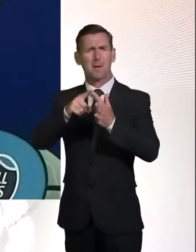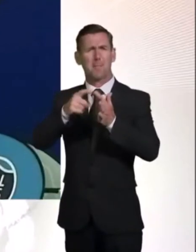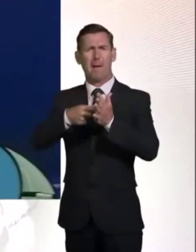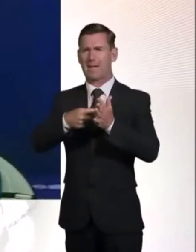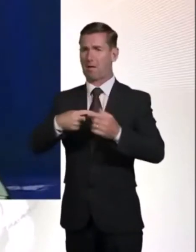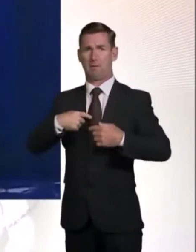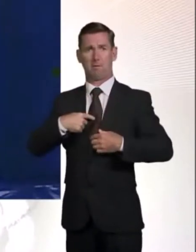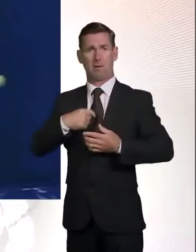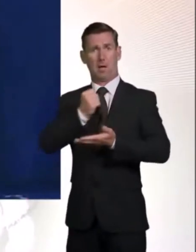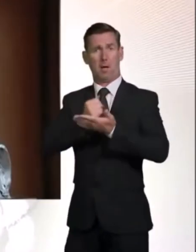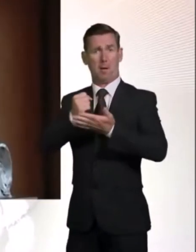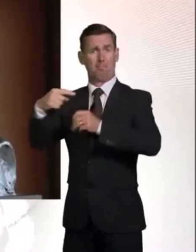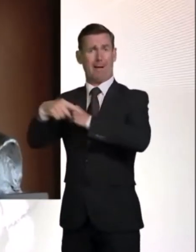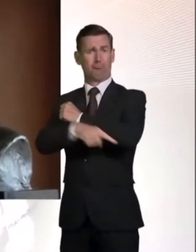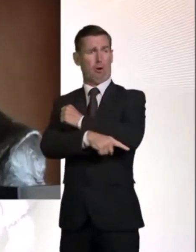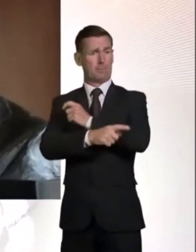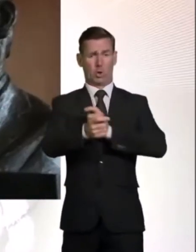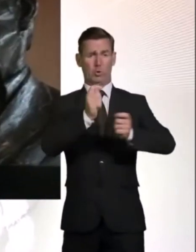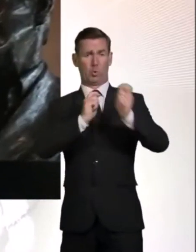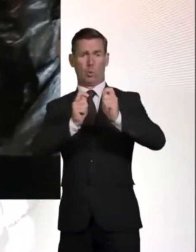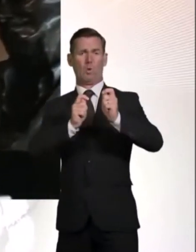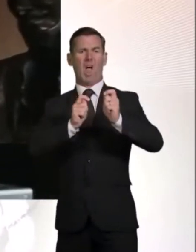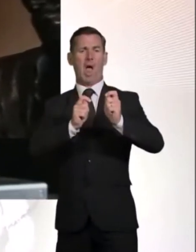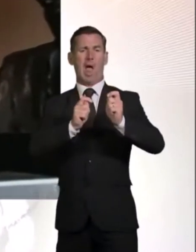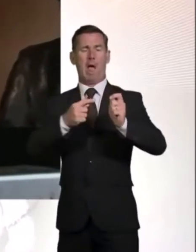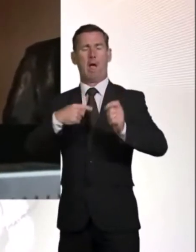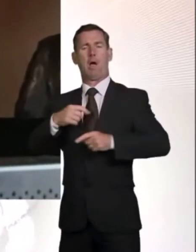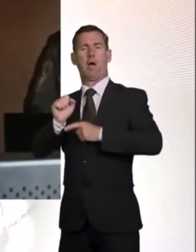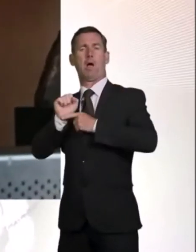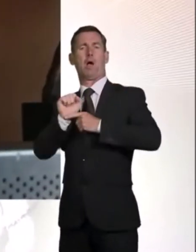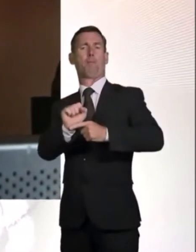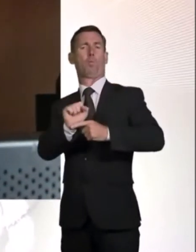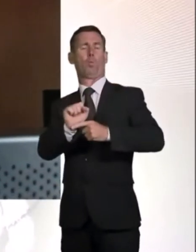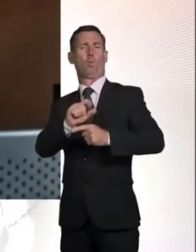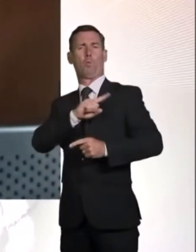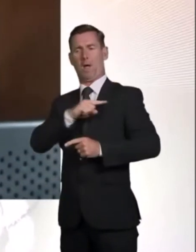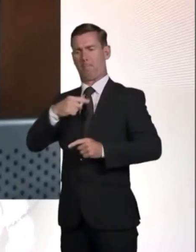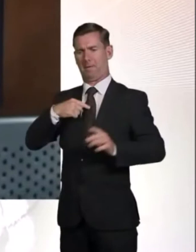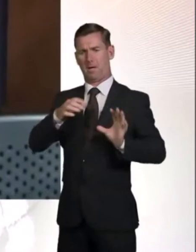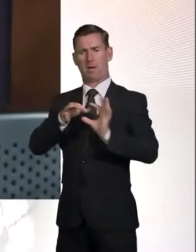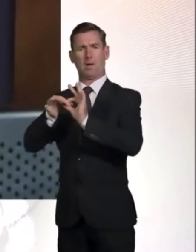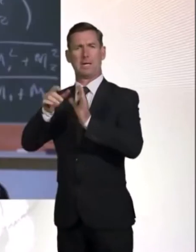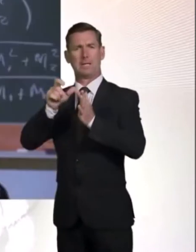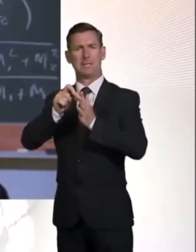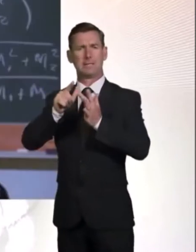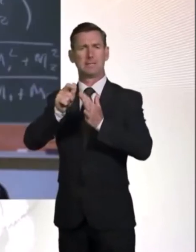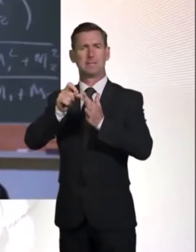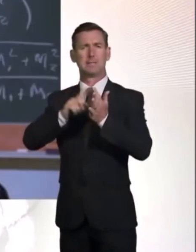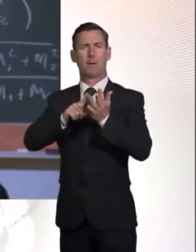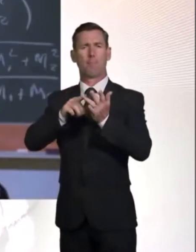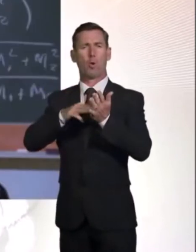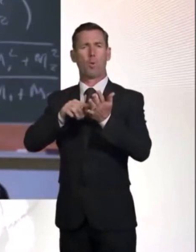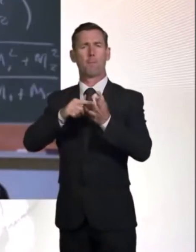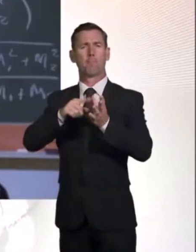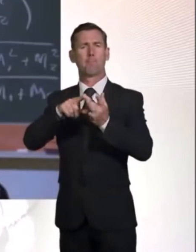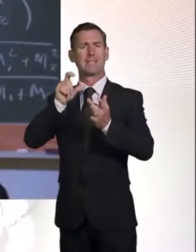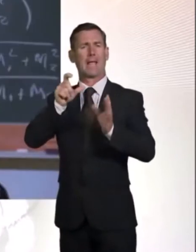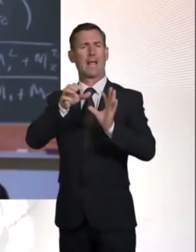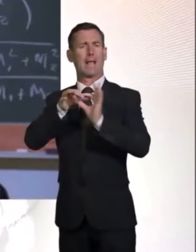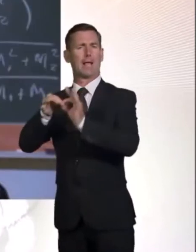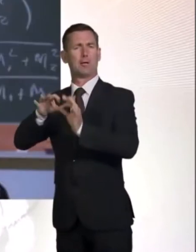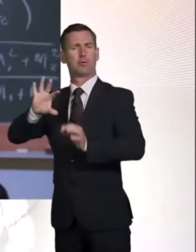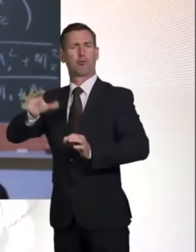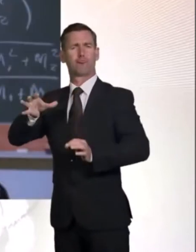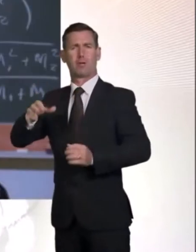proceedings in London. And celebrating the life of Professor Stephen Hawking. A memorial service is being